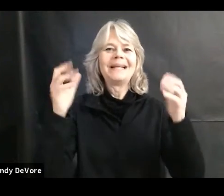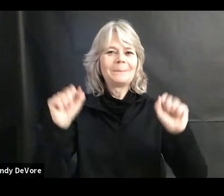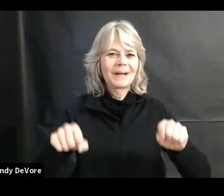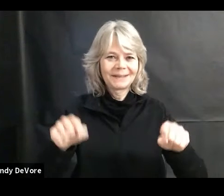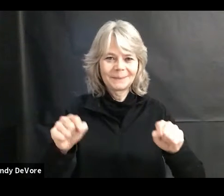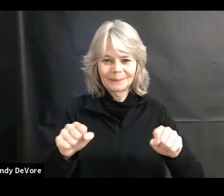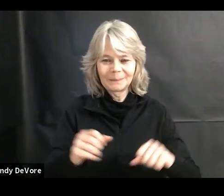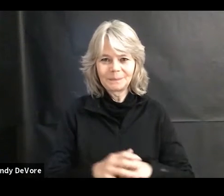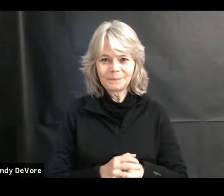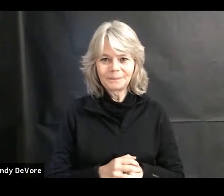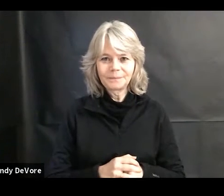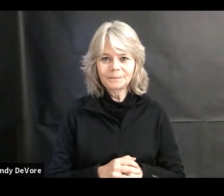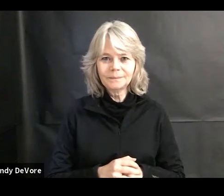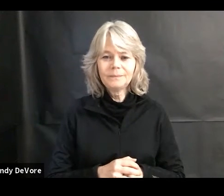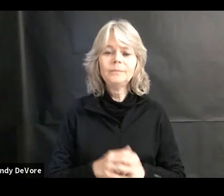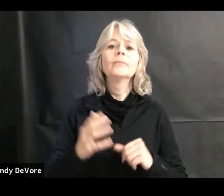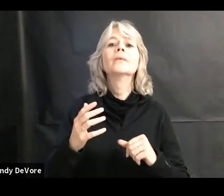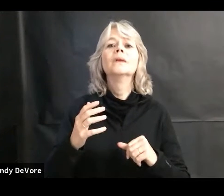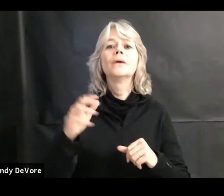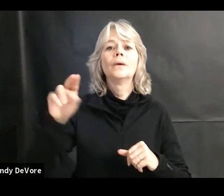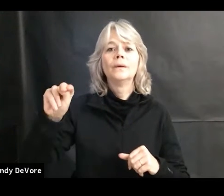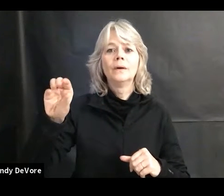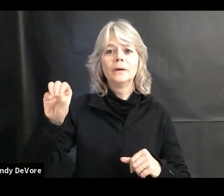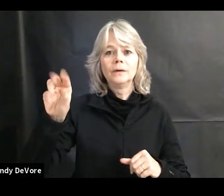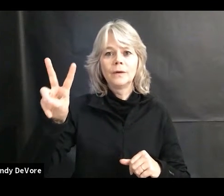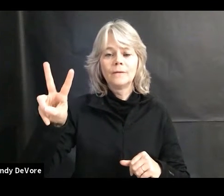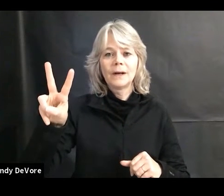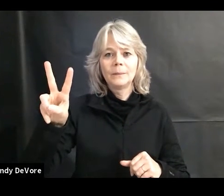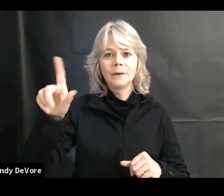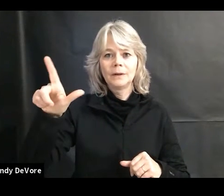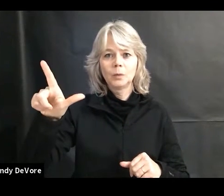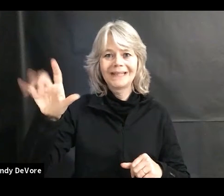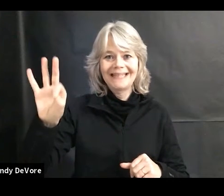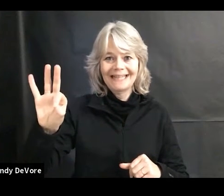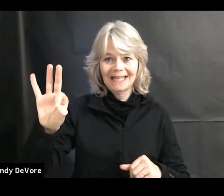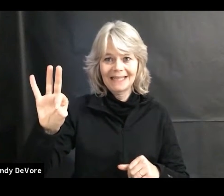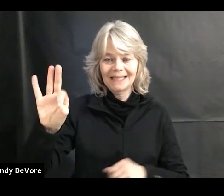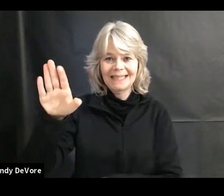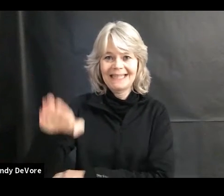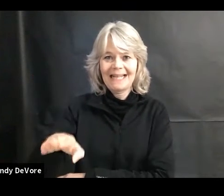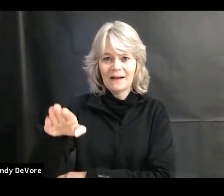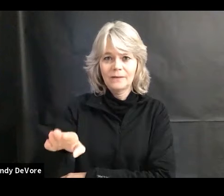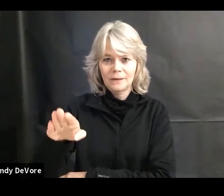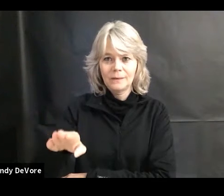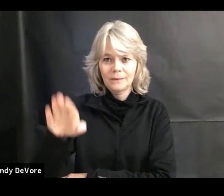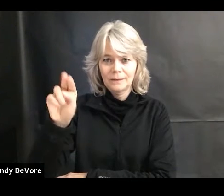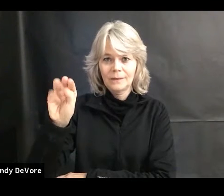On the afternoon of November 29th, from 2 to 4,